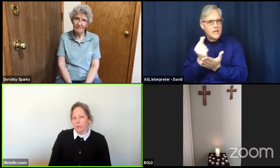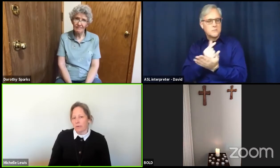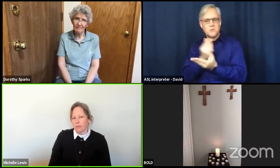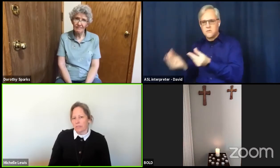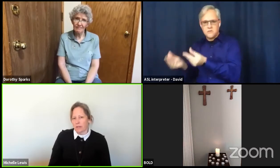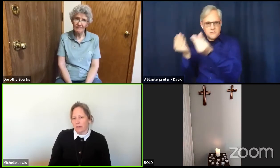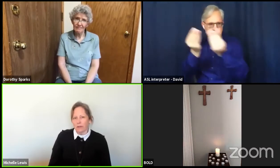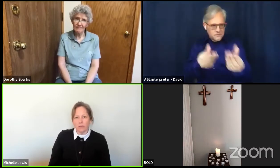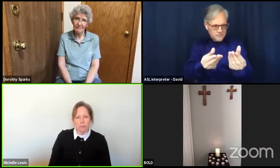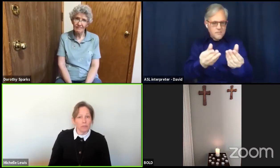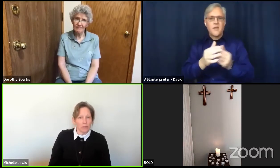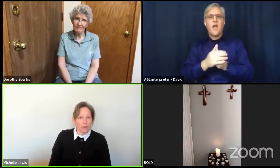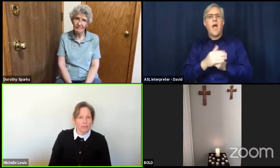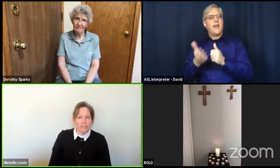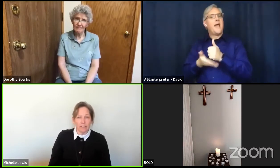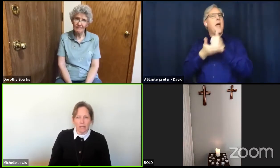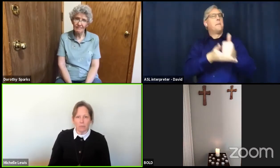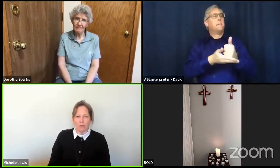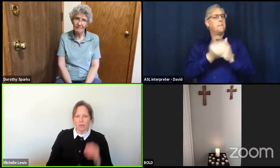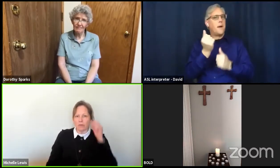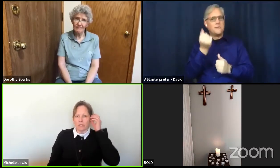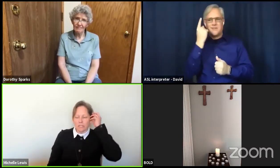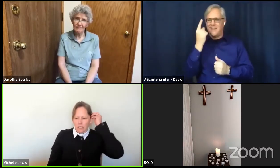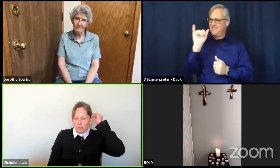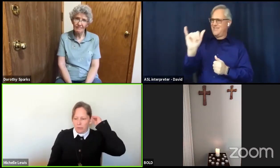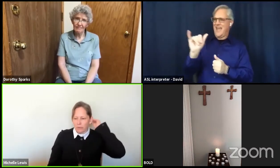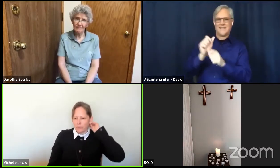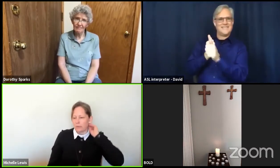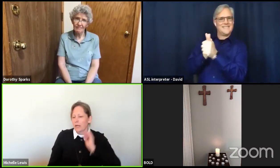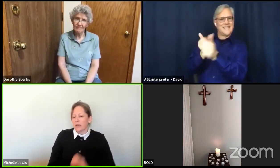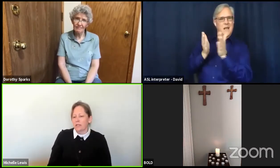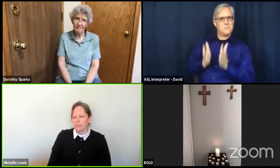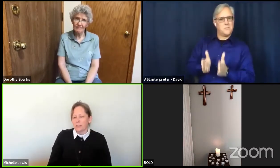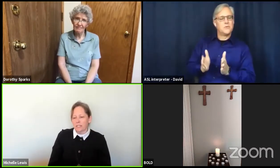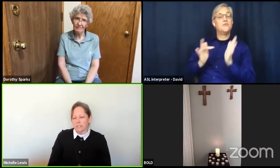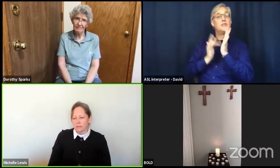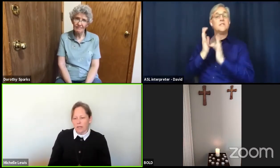is called the beloved disciple or the disciple who Jesus loved.